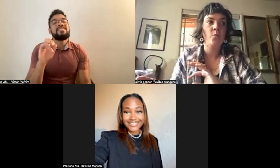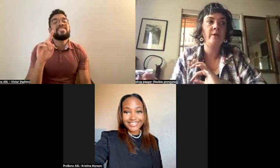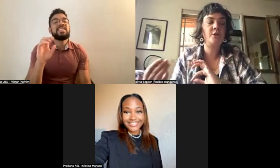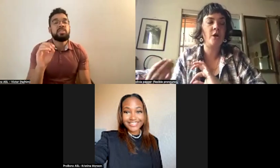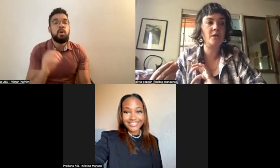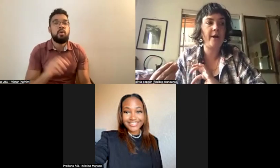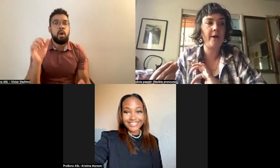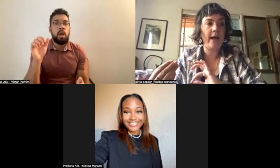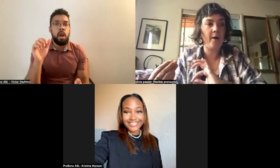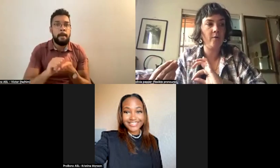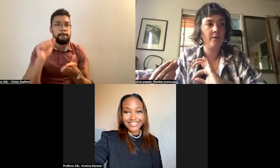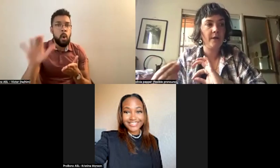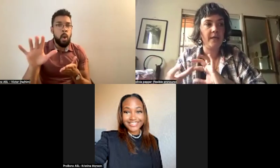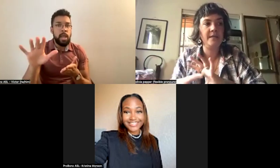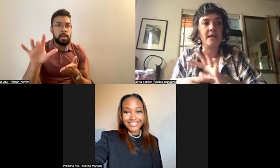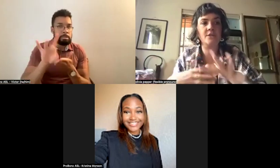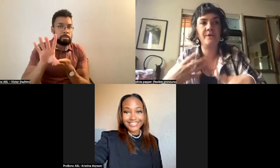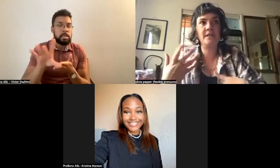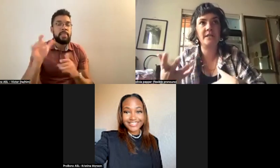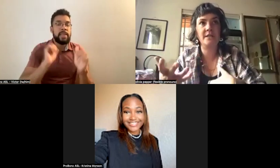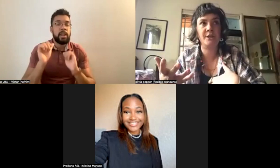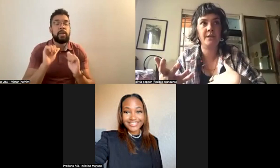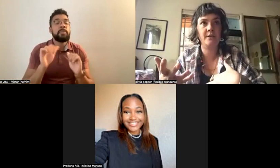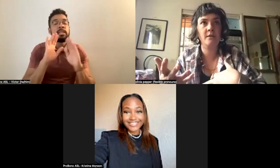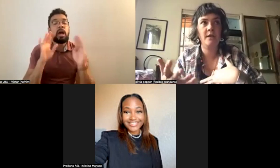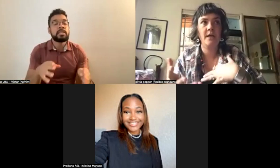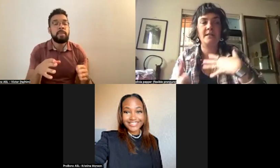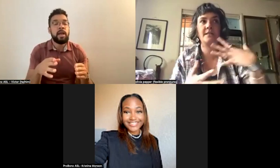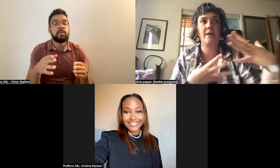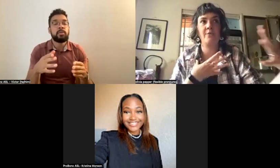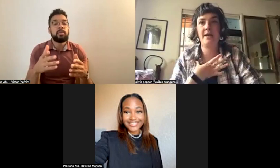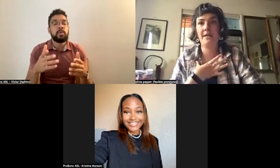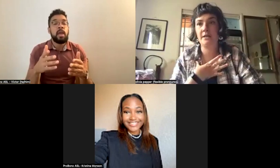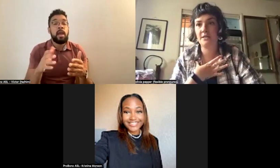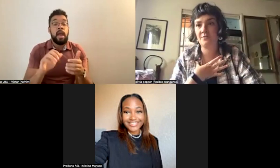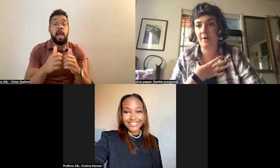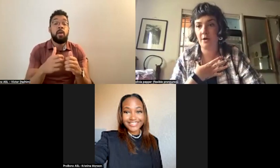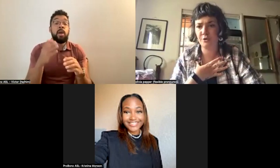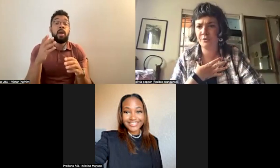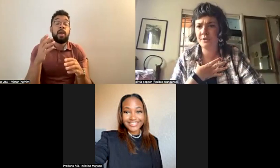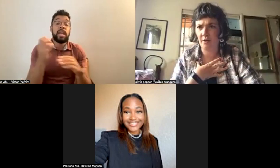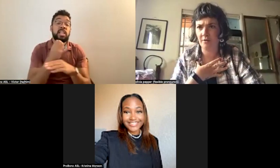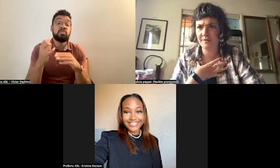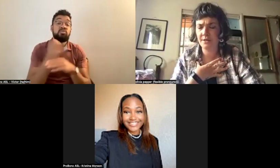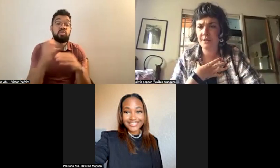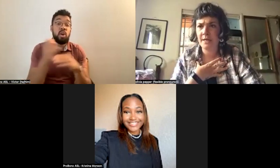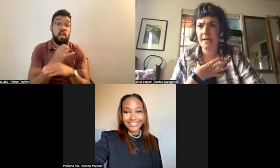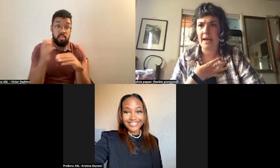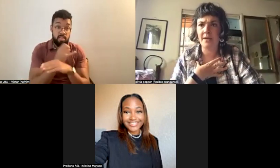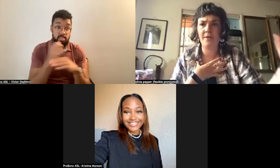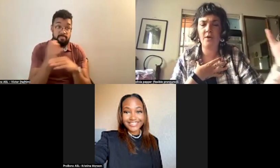which talks about how industrialization has separated us from our true selves.